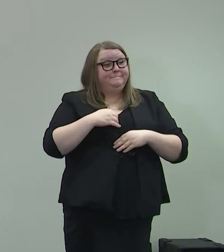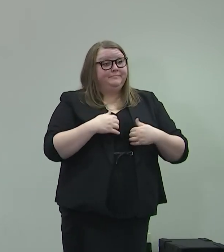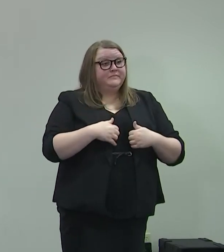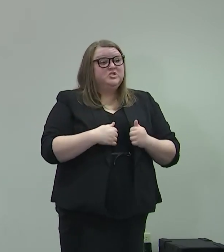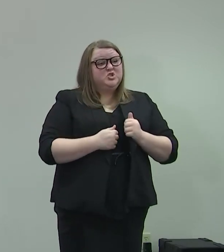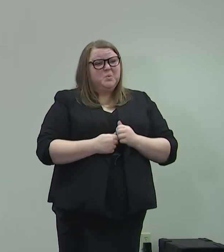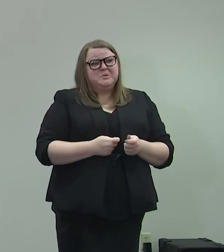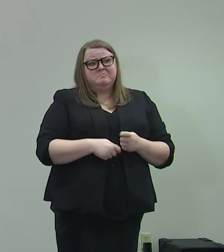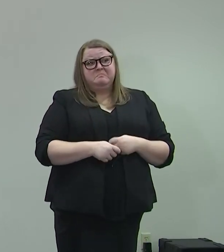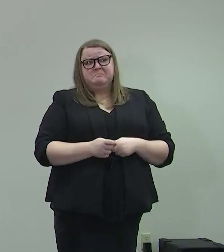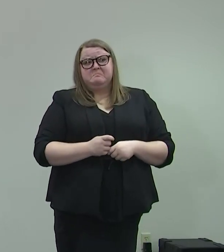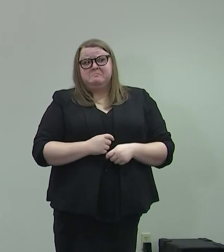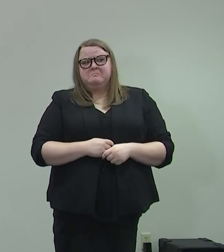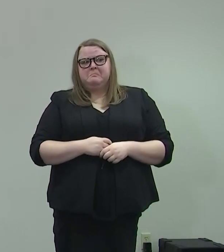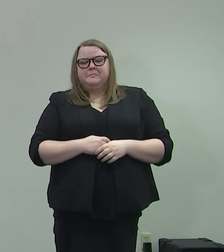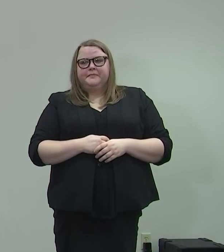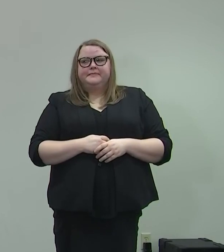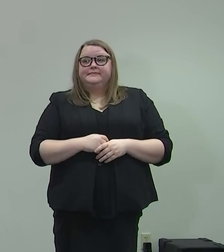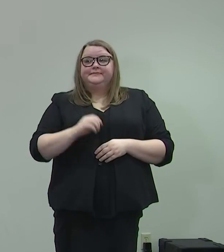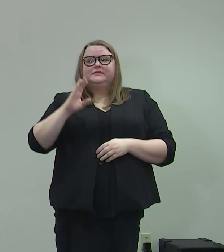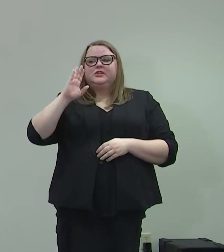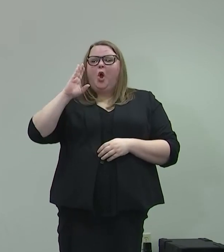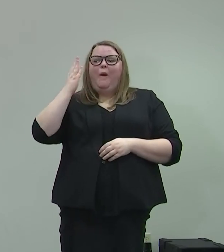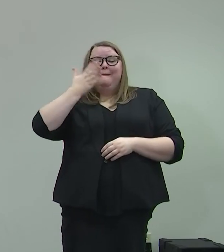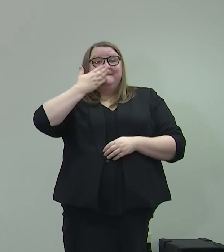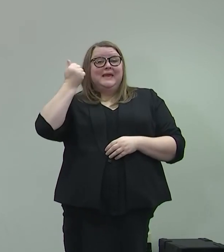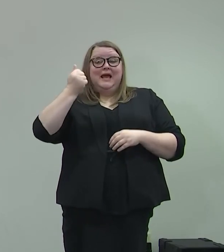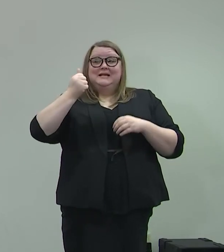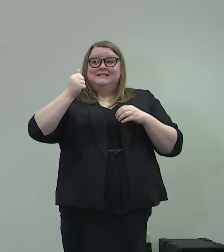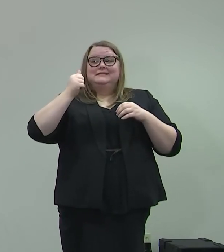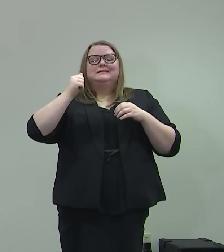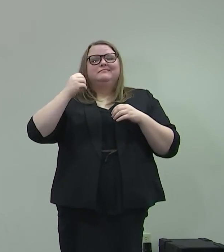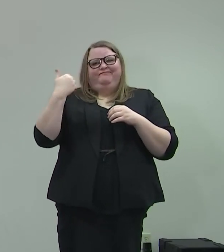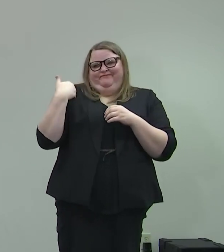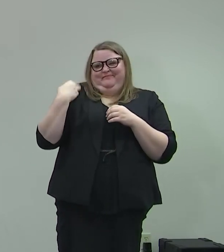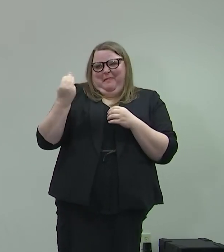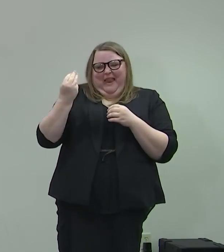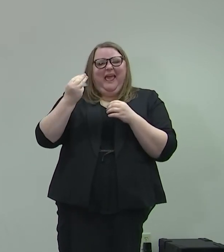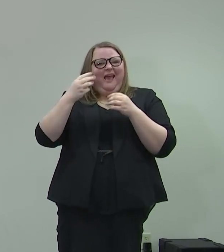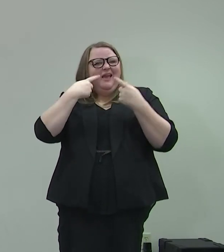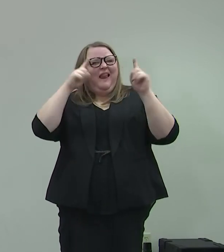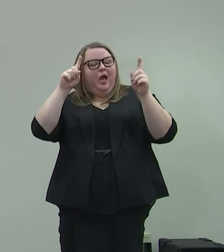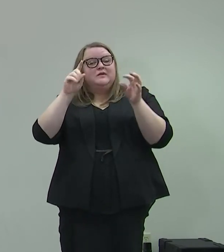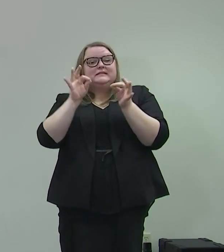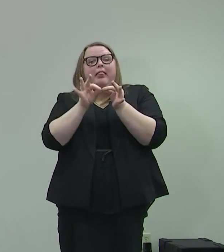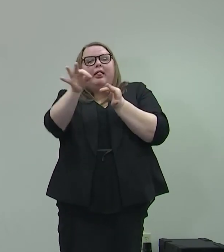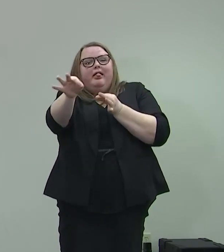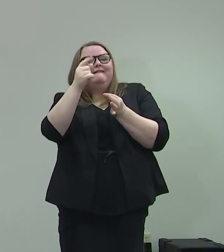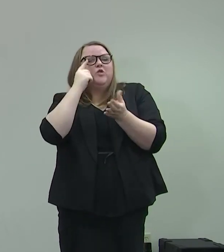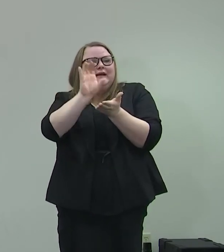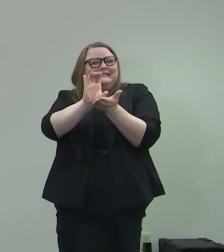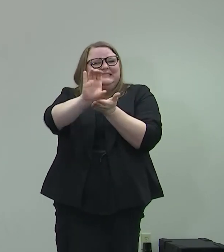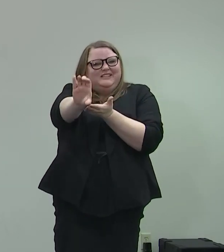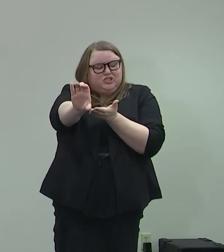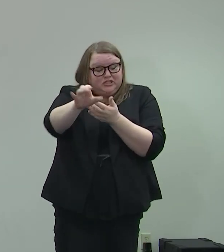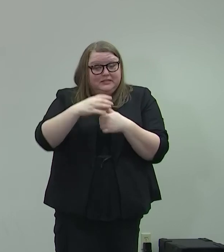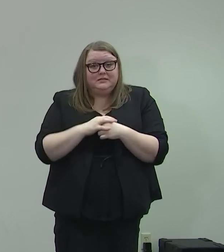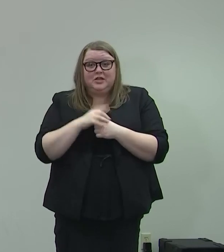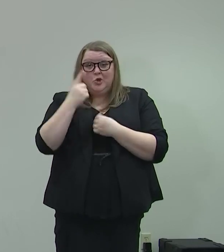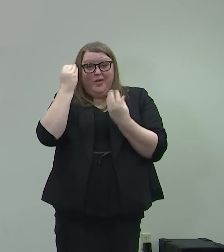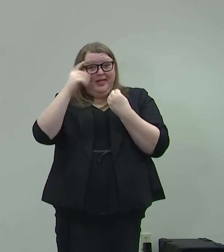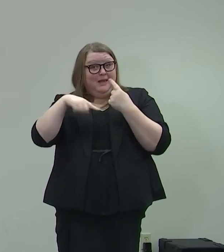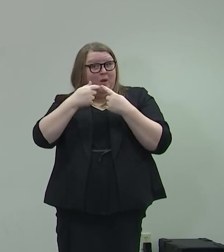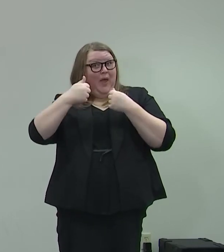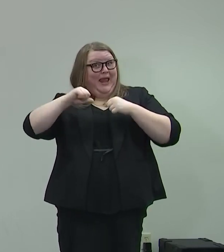Hi, Governor. Given the extension in the eviction moratorium, are you contemplating any protections for